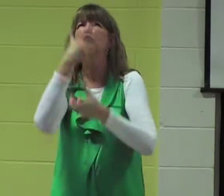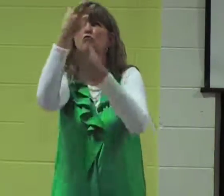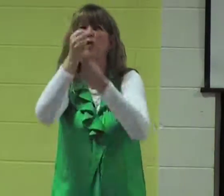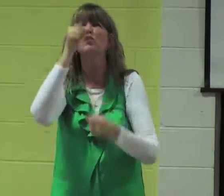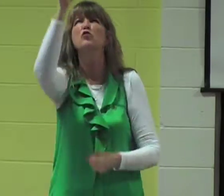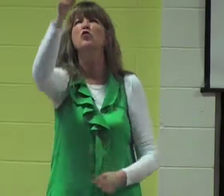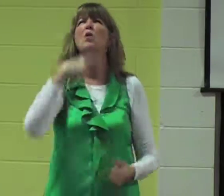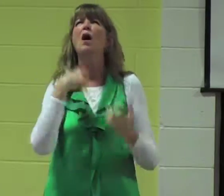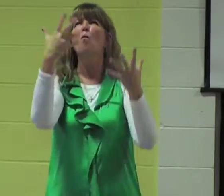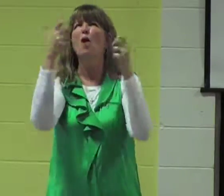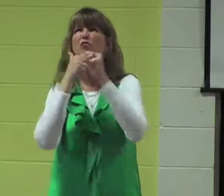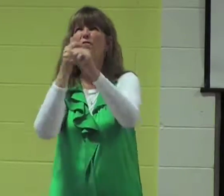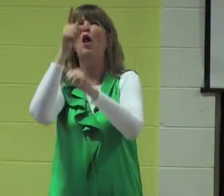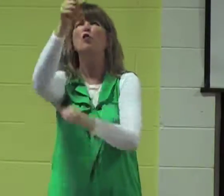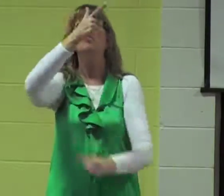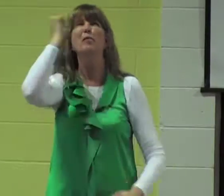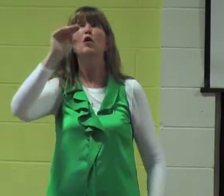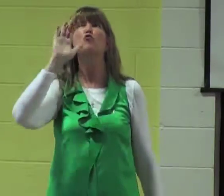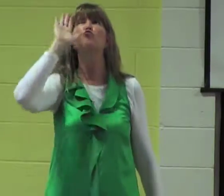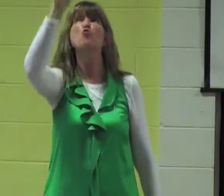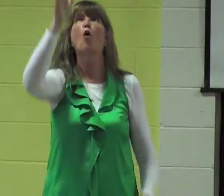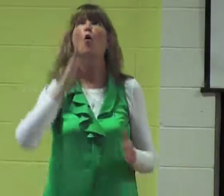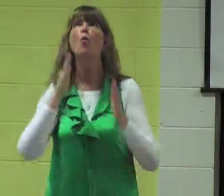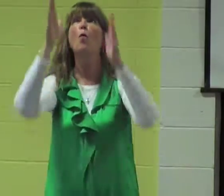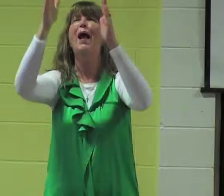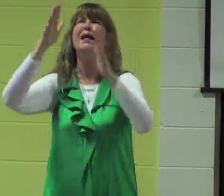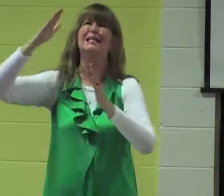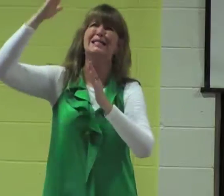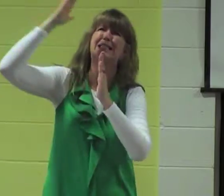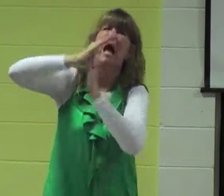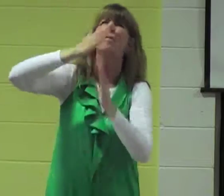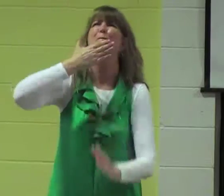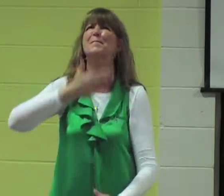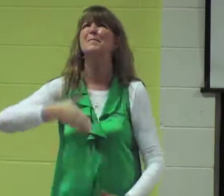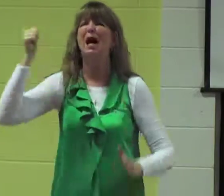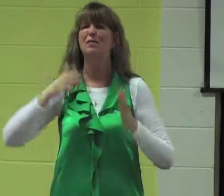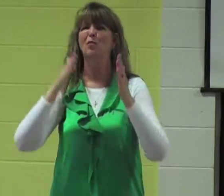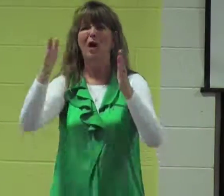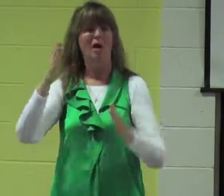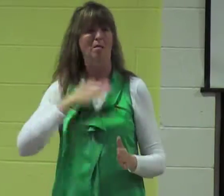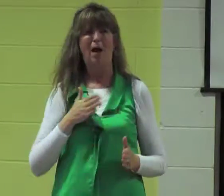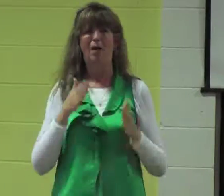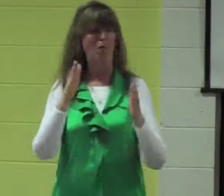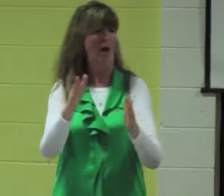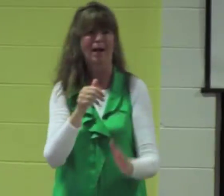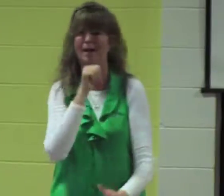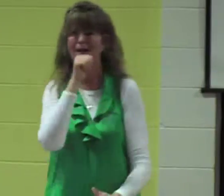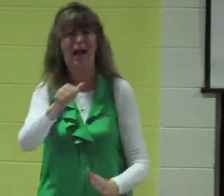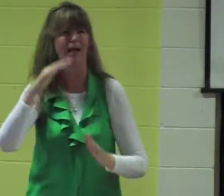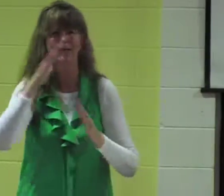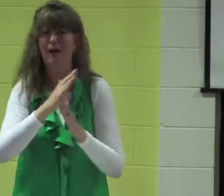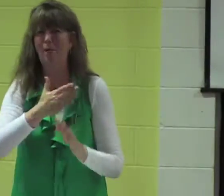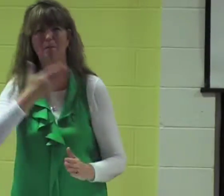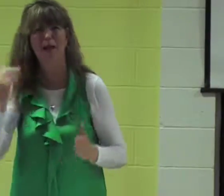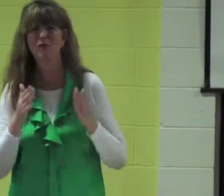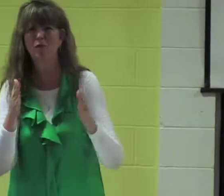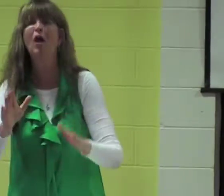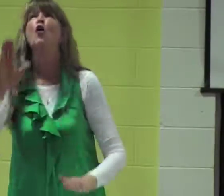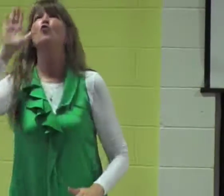and follow and believe and trust because we know that God's way is the best way and my way is not.